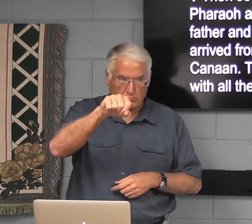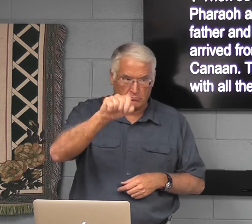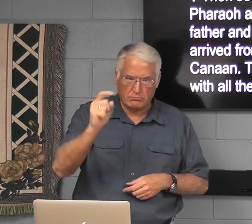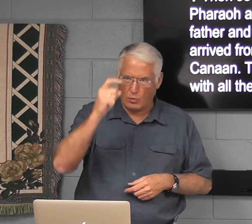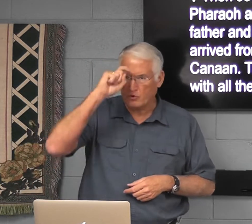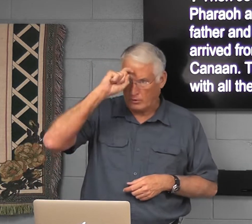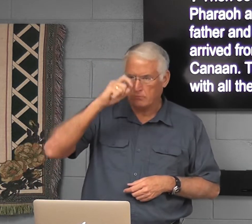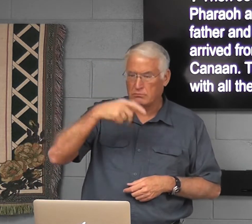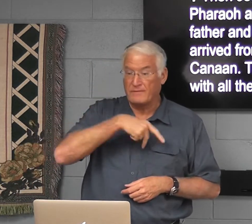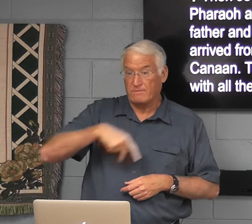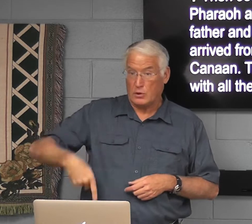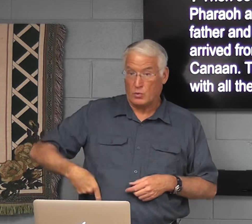yes, and they ruled Egypt.